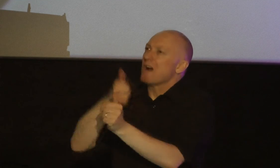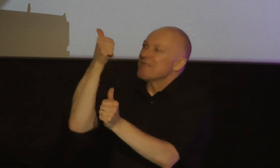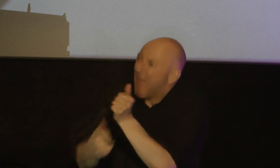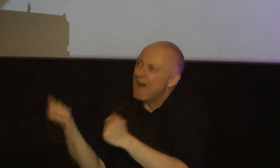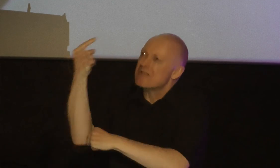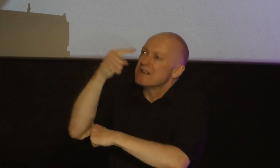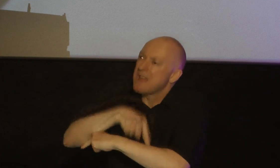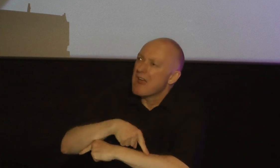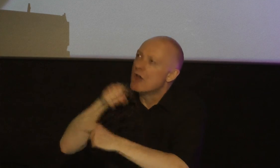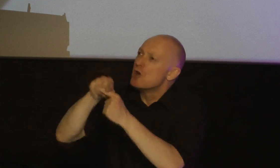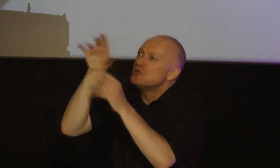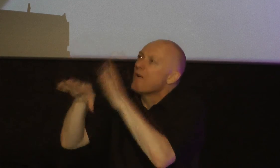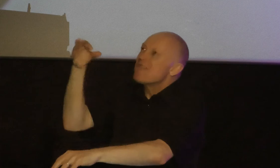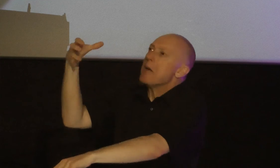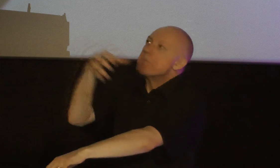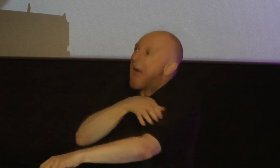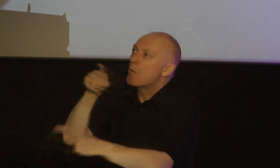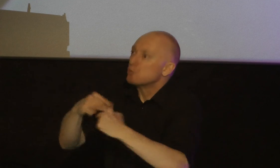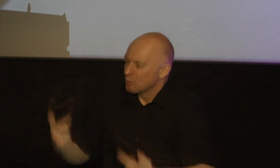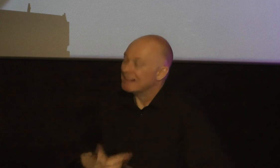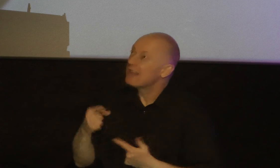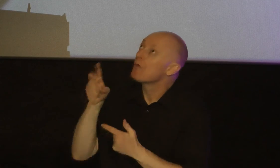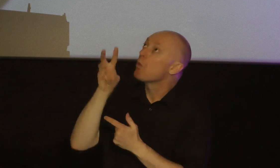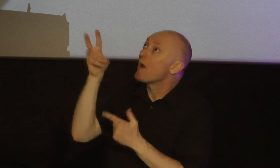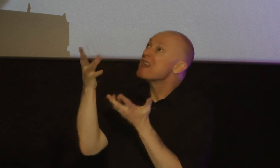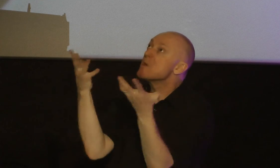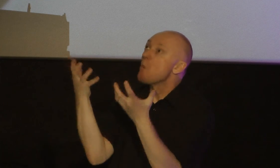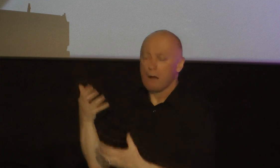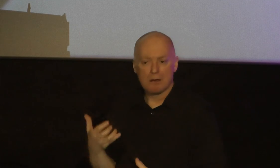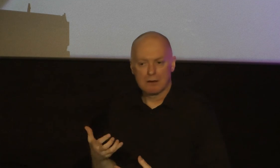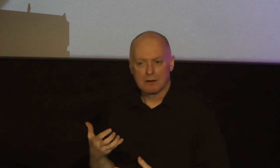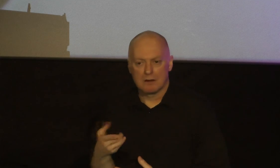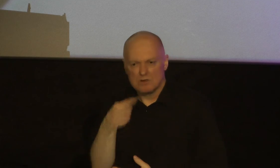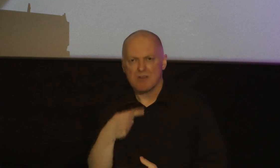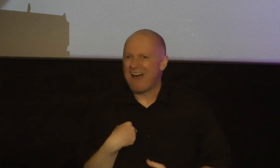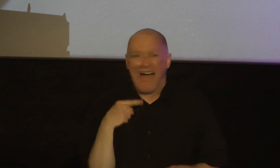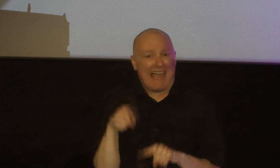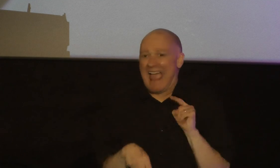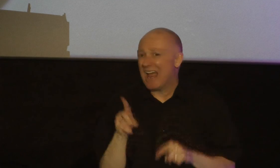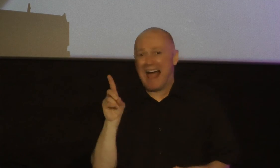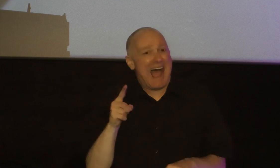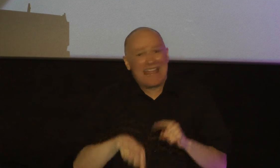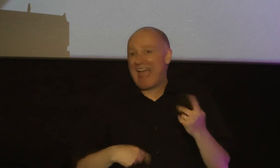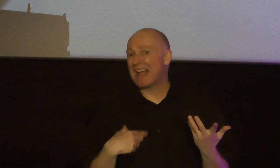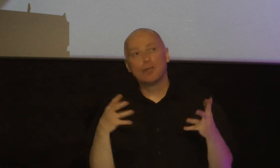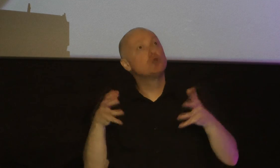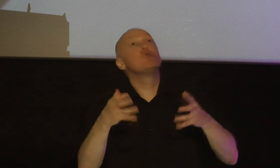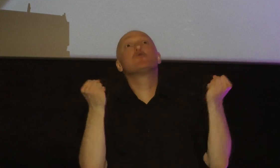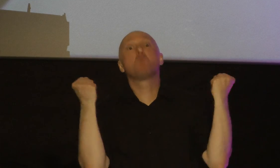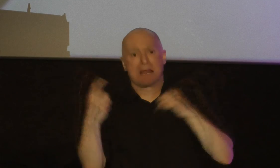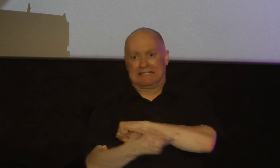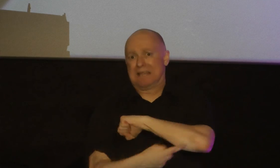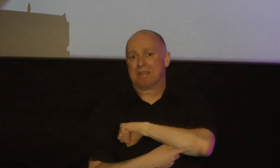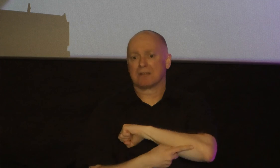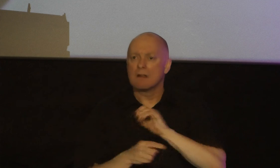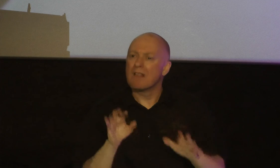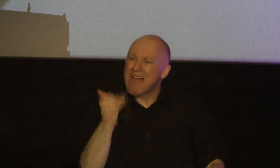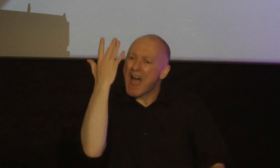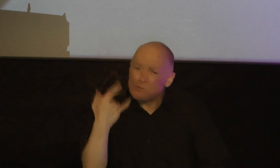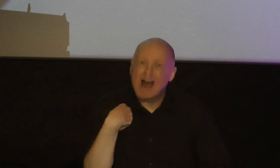power to live this way you say I can't do it I can't do it I'm just tempted so often that's why we need to abide